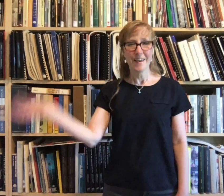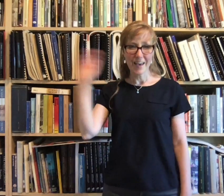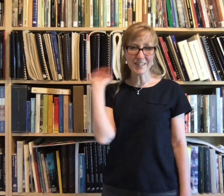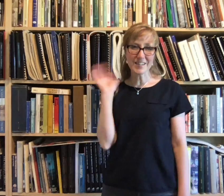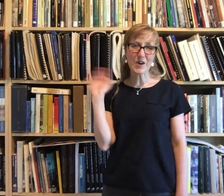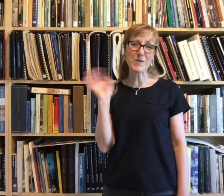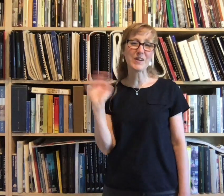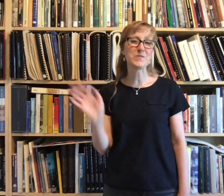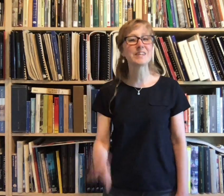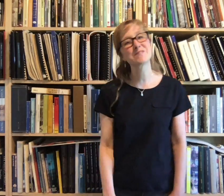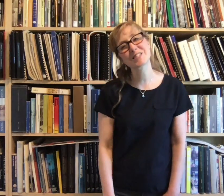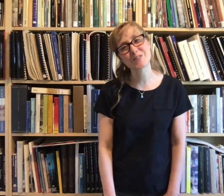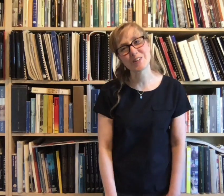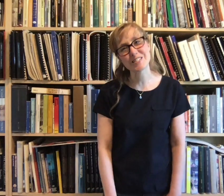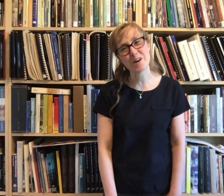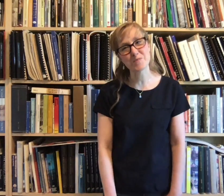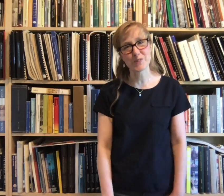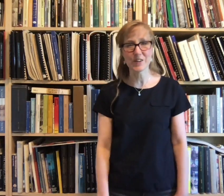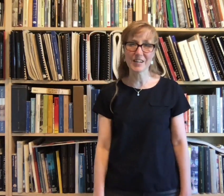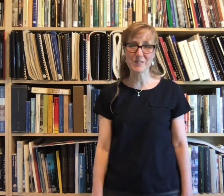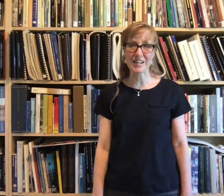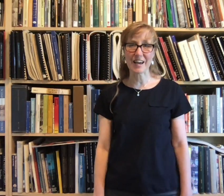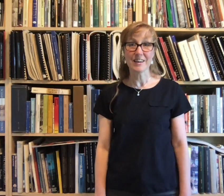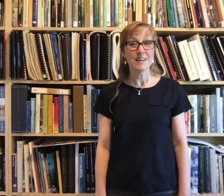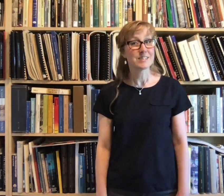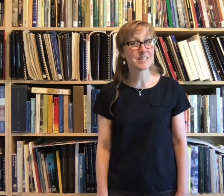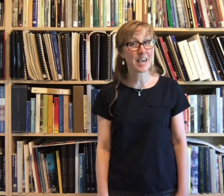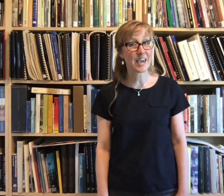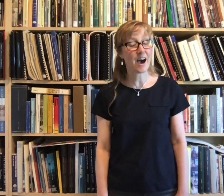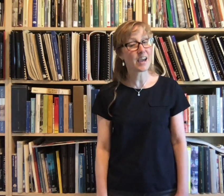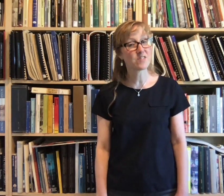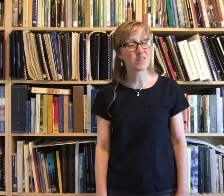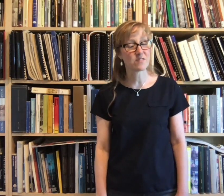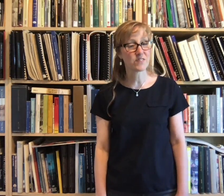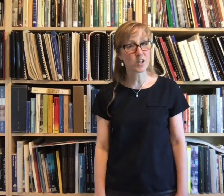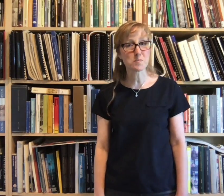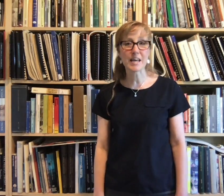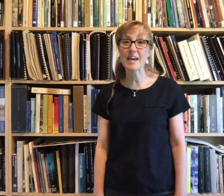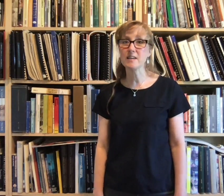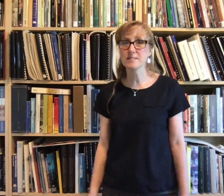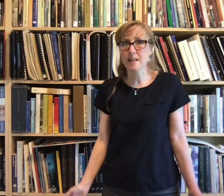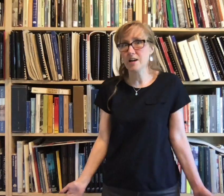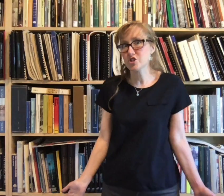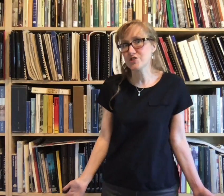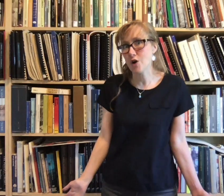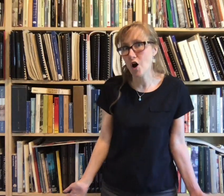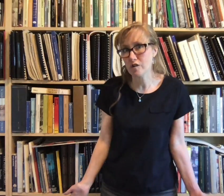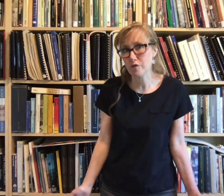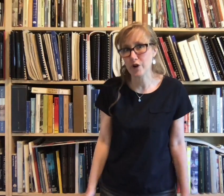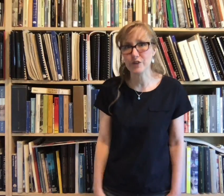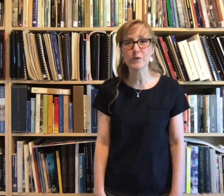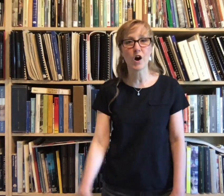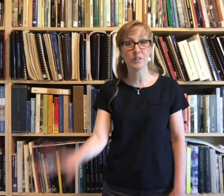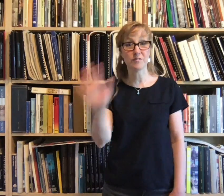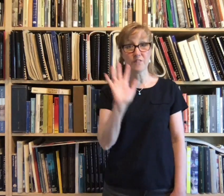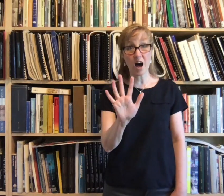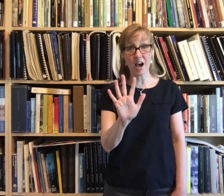Hello and welcome to Story Stop with Reading Rina. Today I have a fun finger play slash song for you called Five